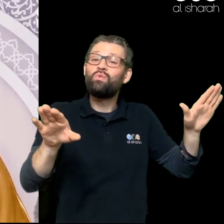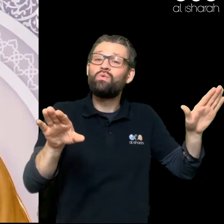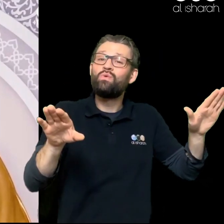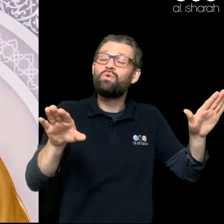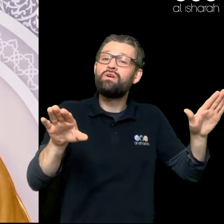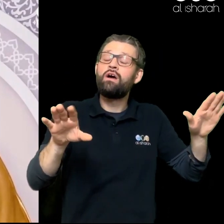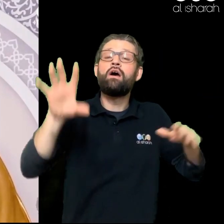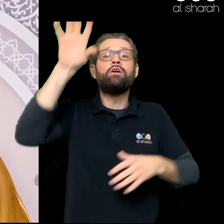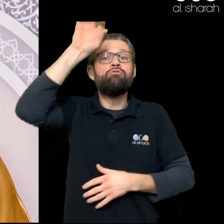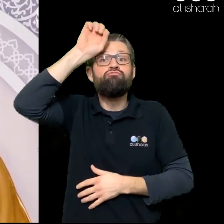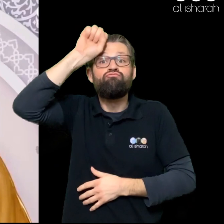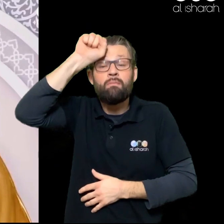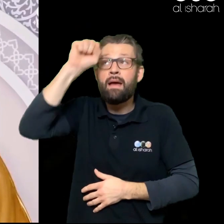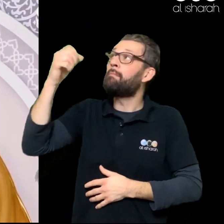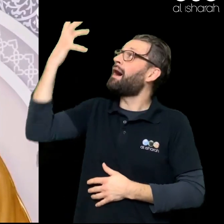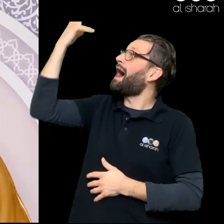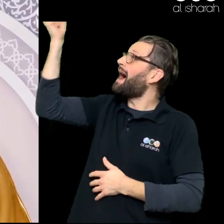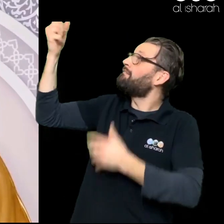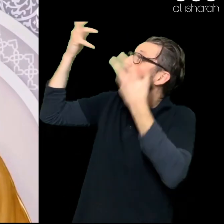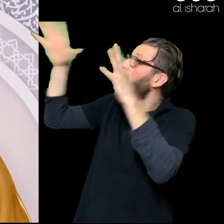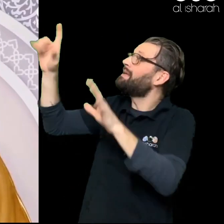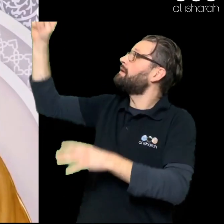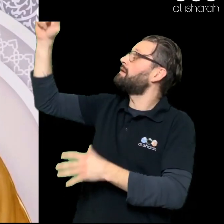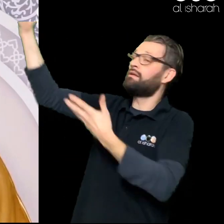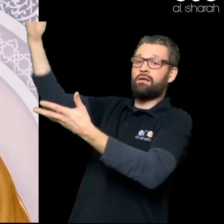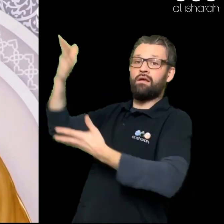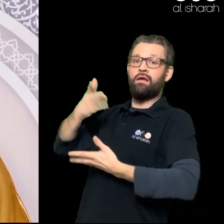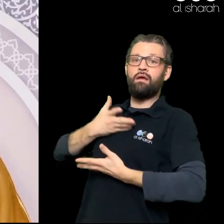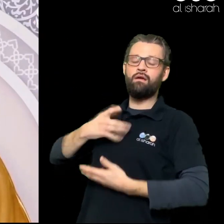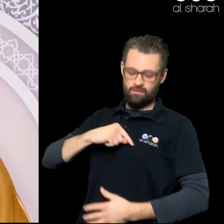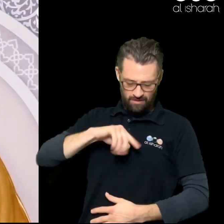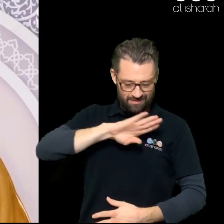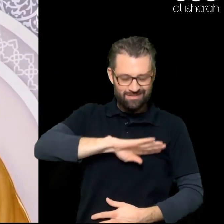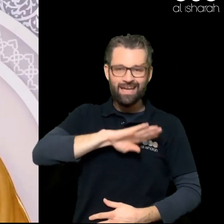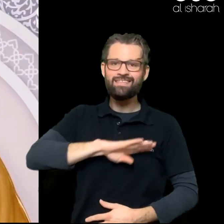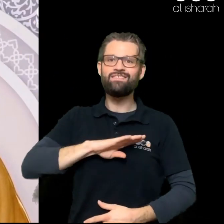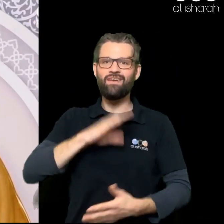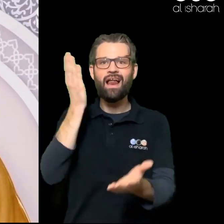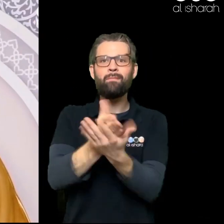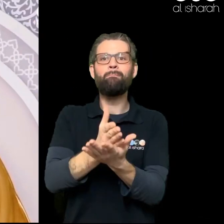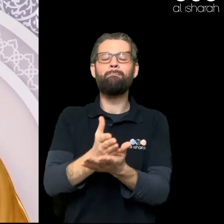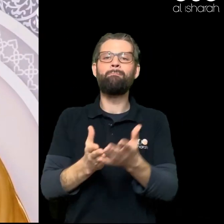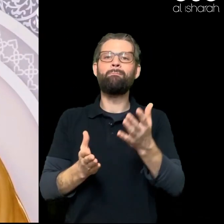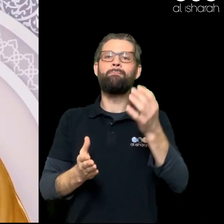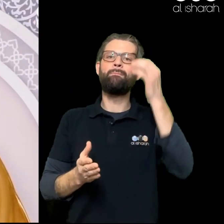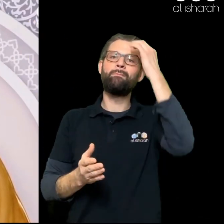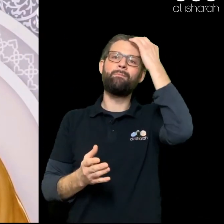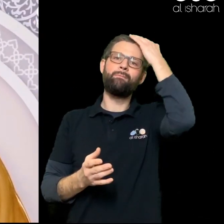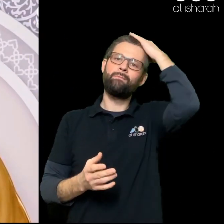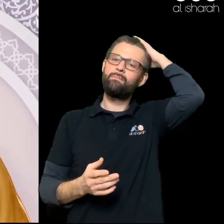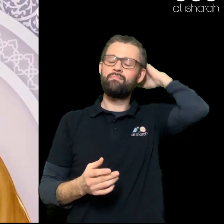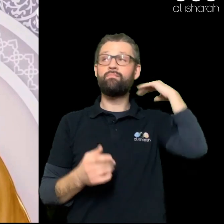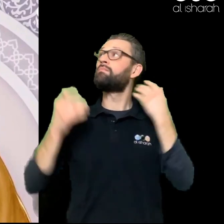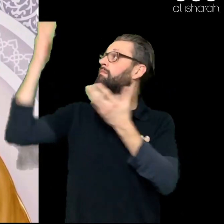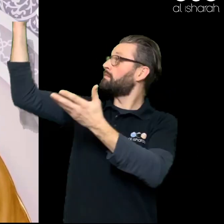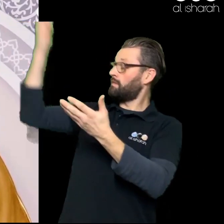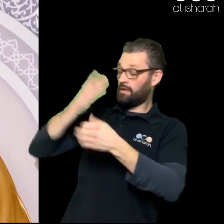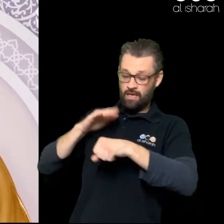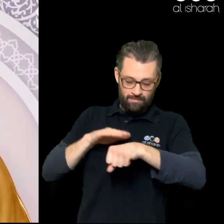living May Allah make it easy For all of us Yes While we are taught To reach out To the homeless And those who are struggling Those who have less than us